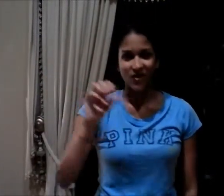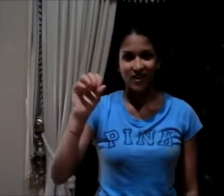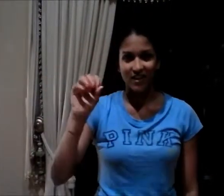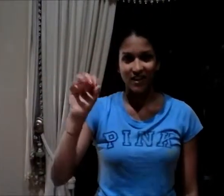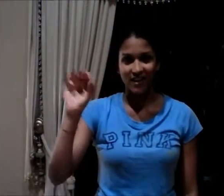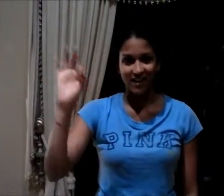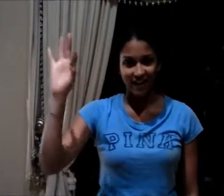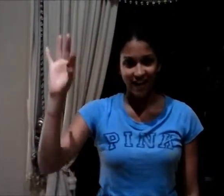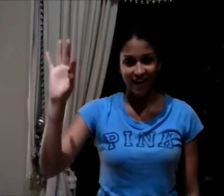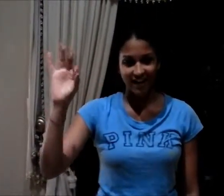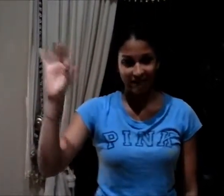That's it.